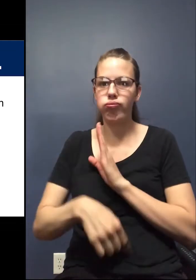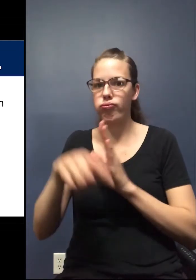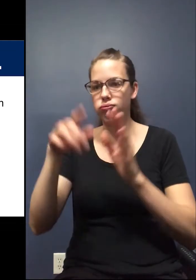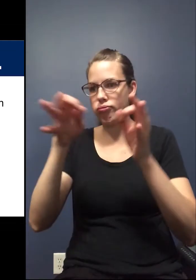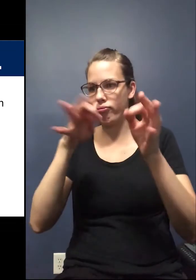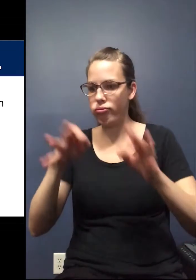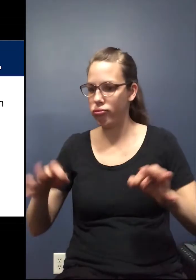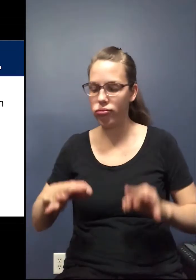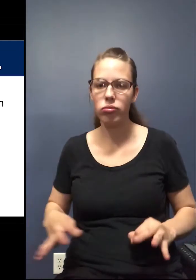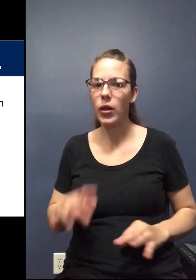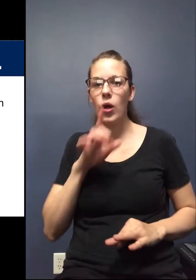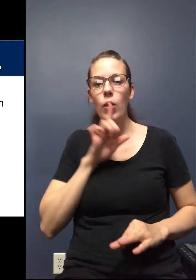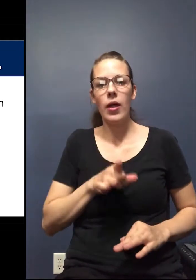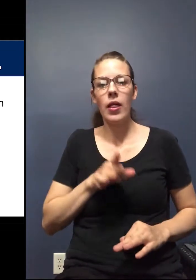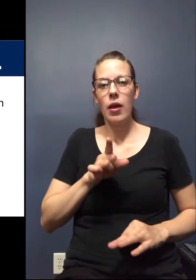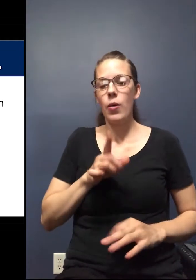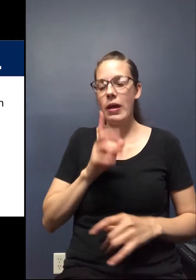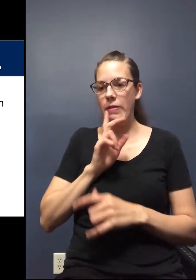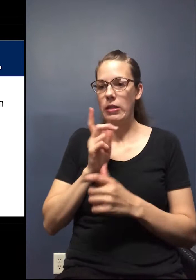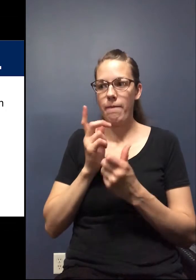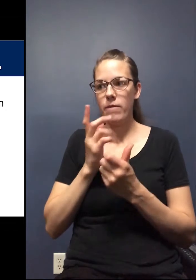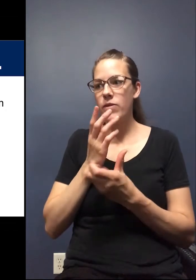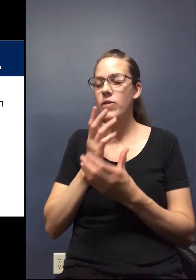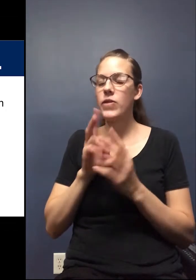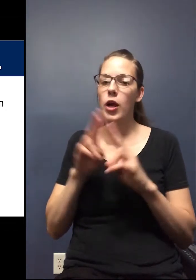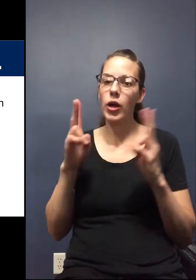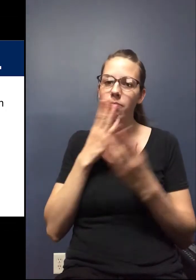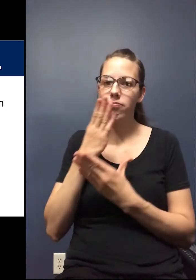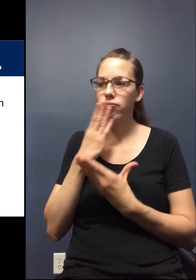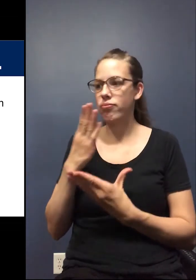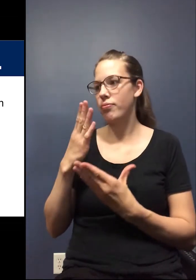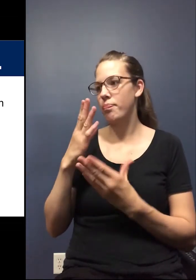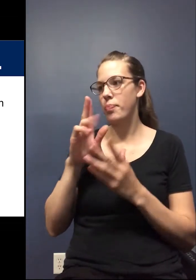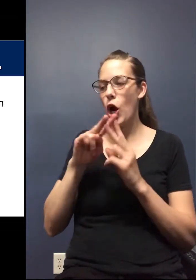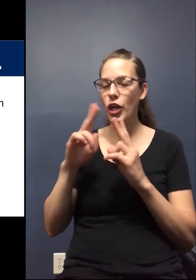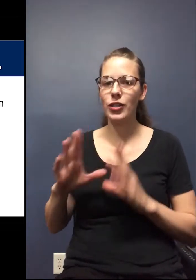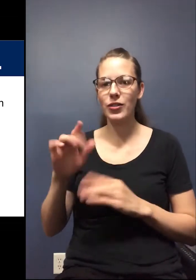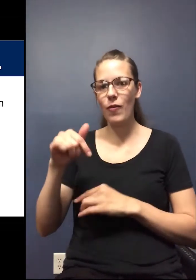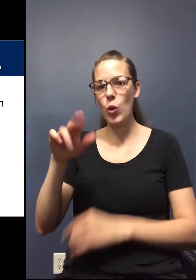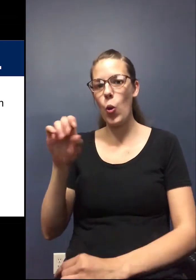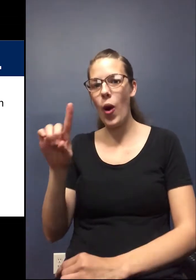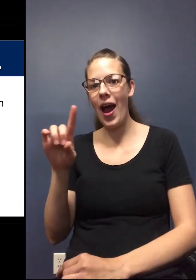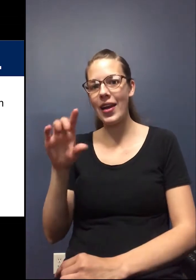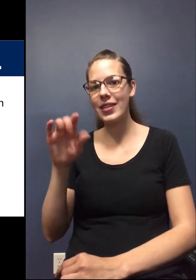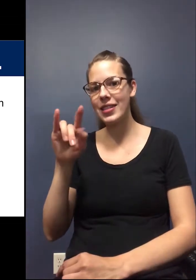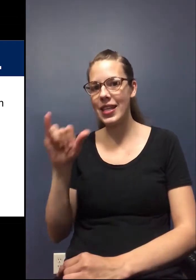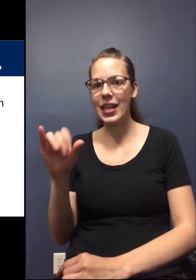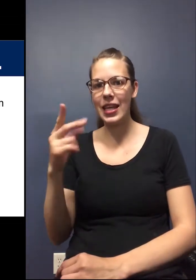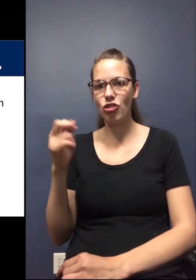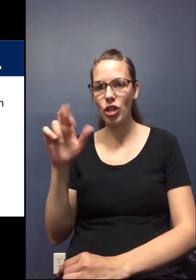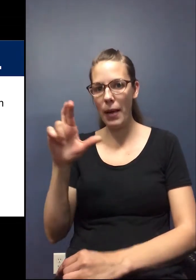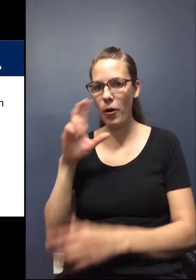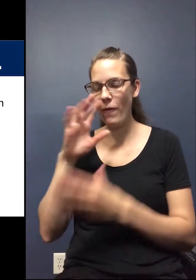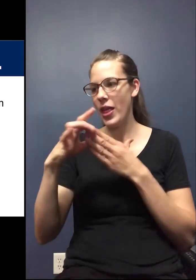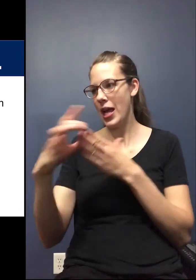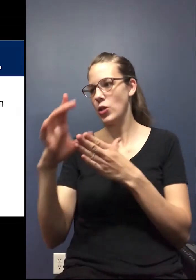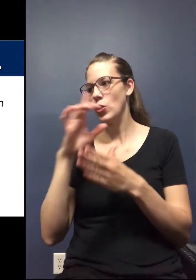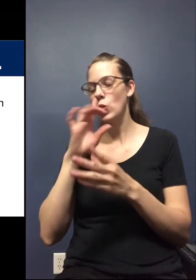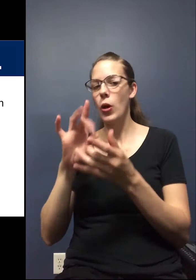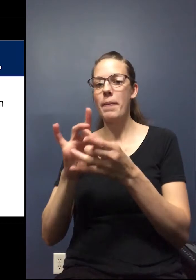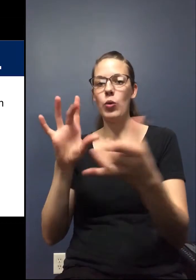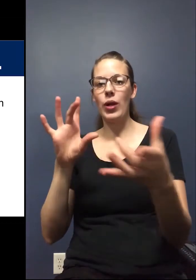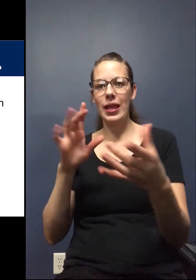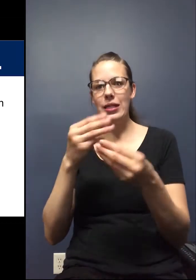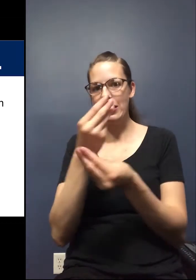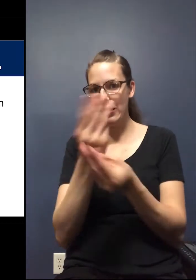We've been very, we've had some very gracious partners like the Quad Cities Chamber that kind of led the way for those guidance to be released